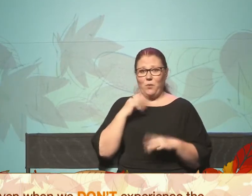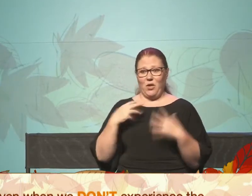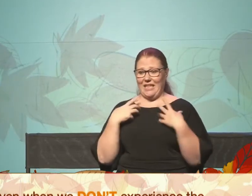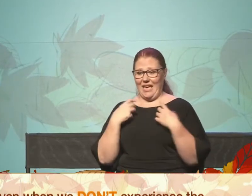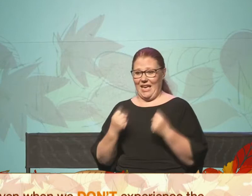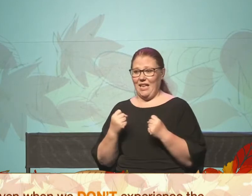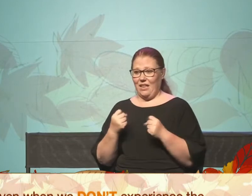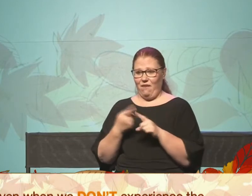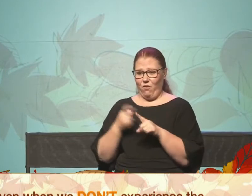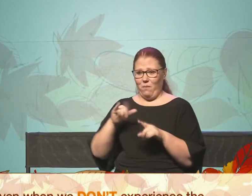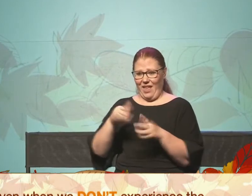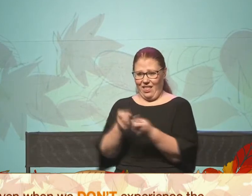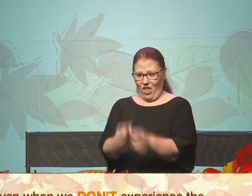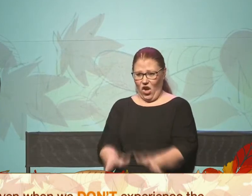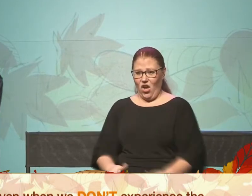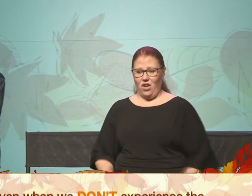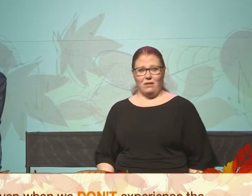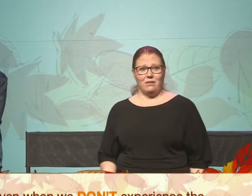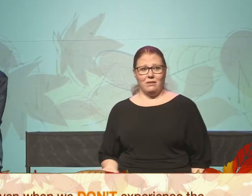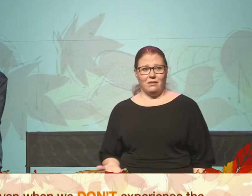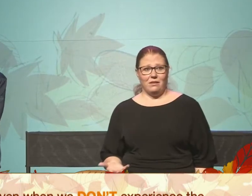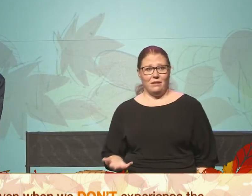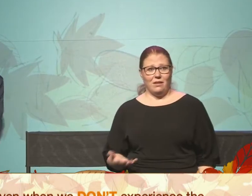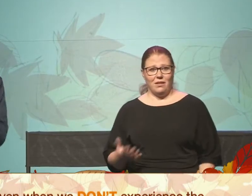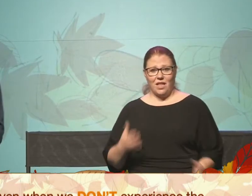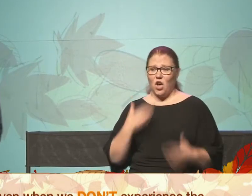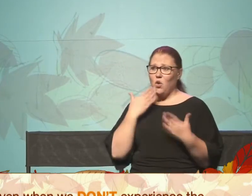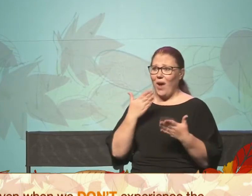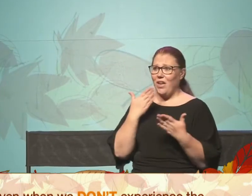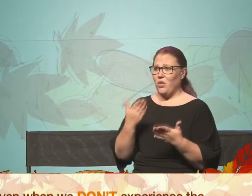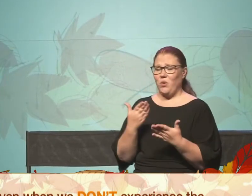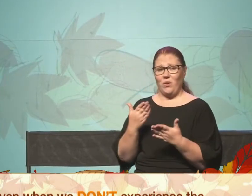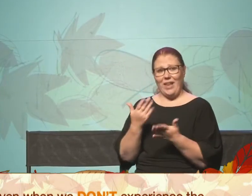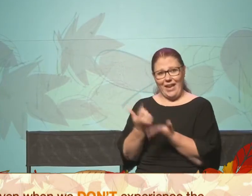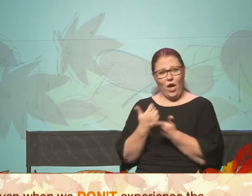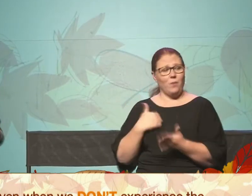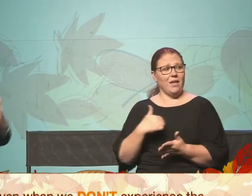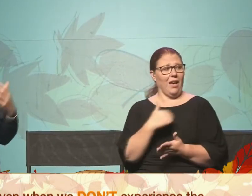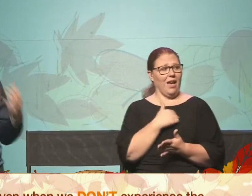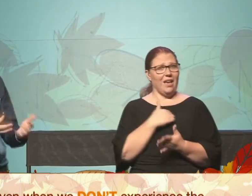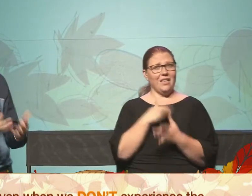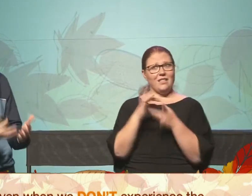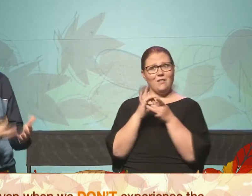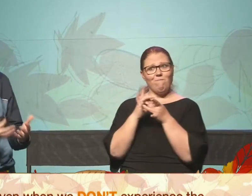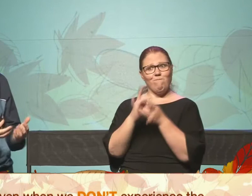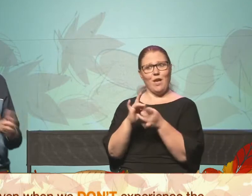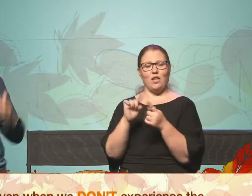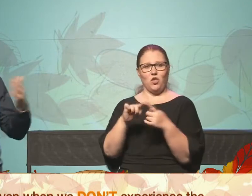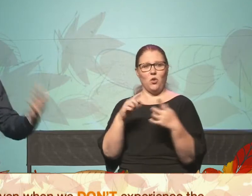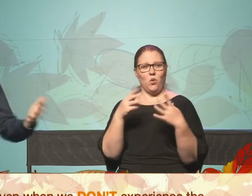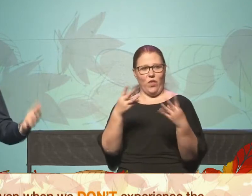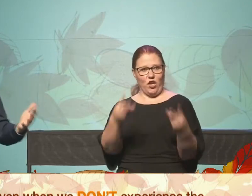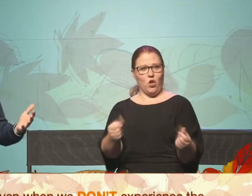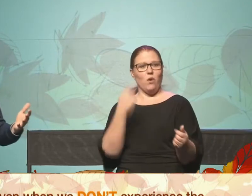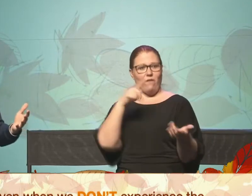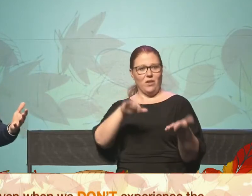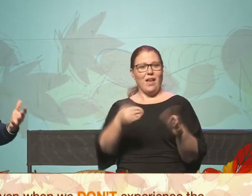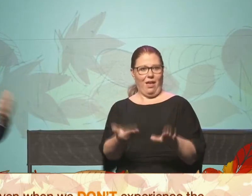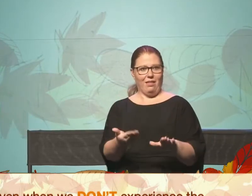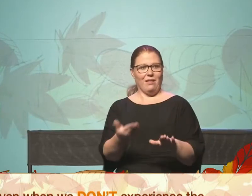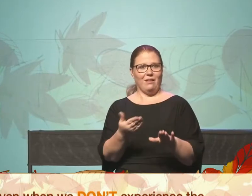healing of that loss, right? Gratitude in some way helps us attach ourselves to the cure for death,